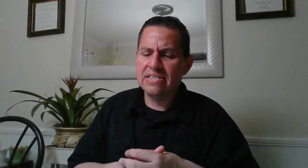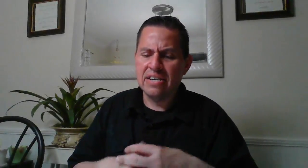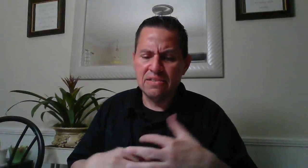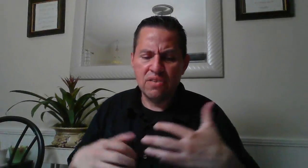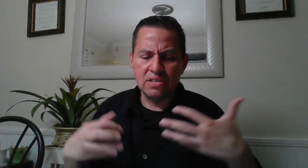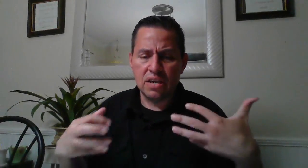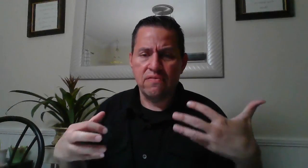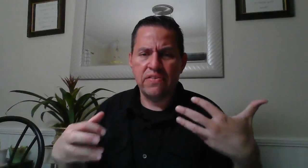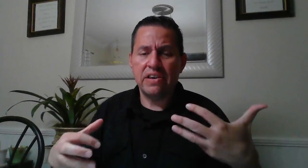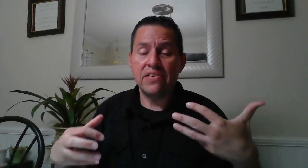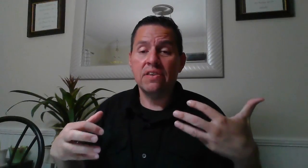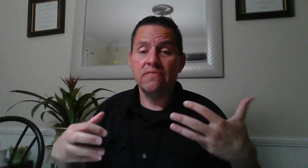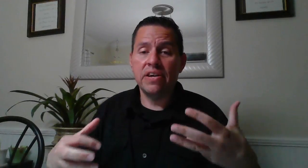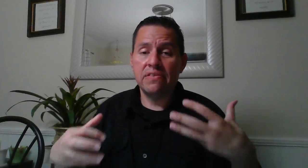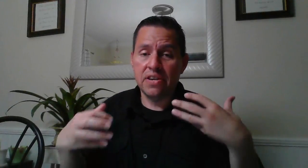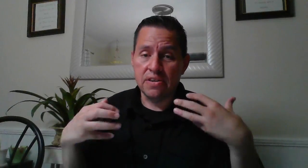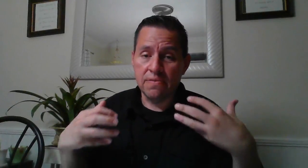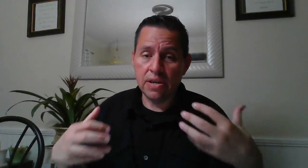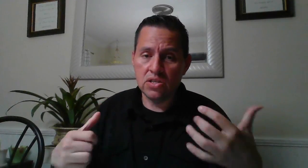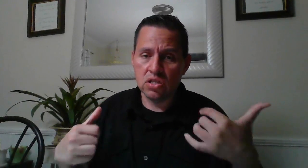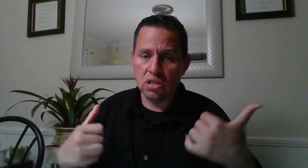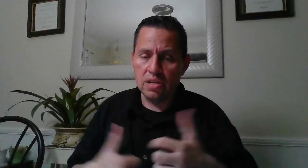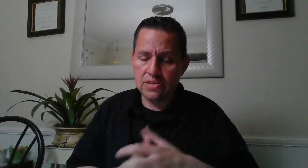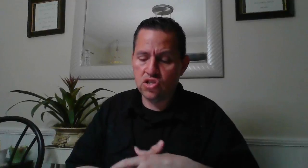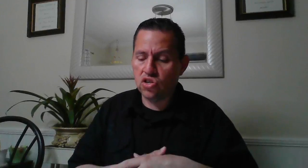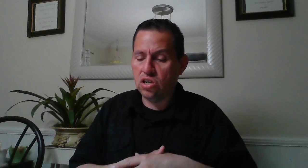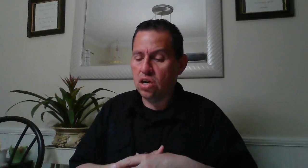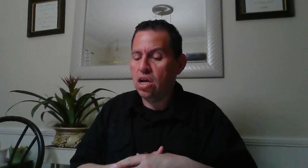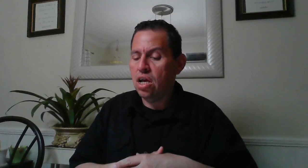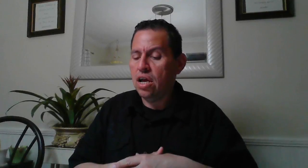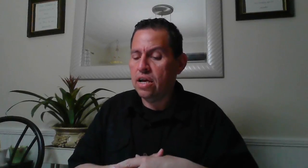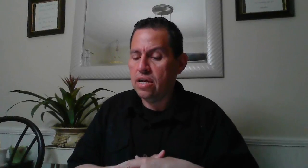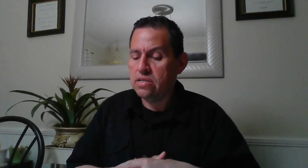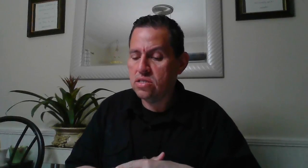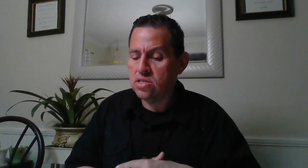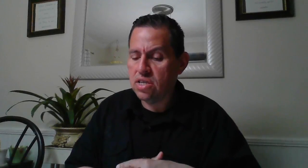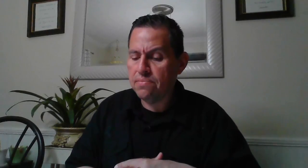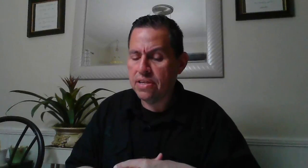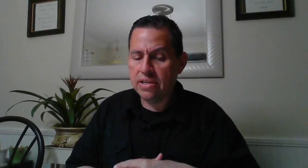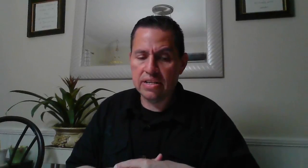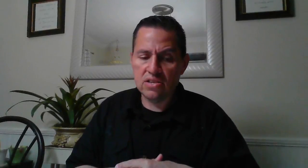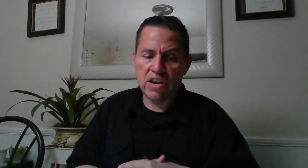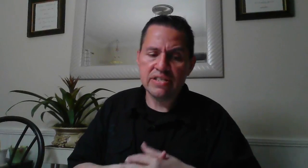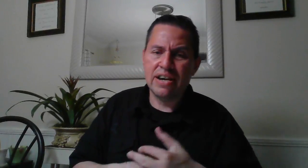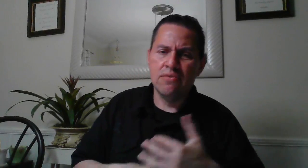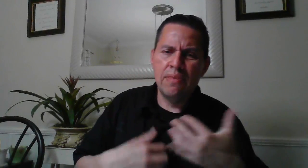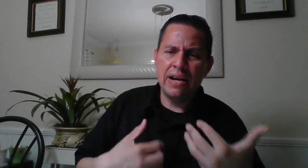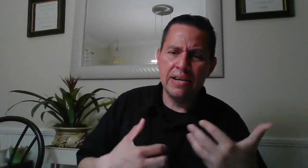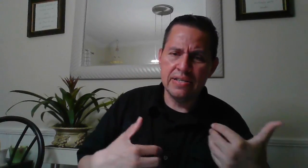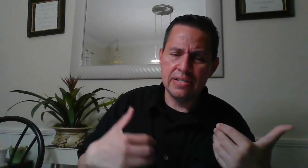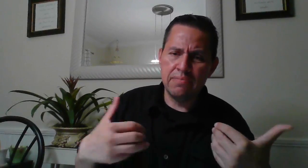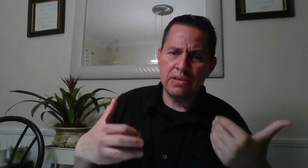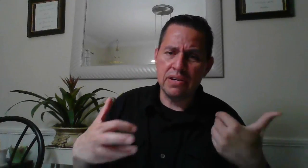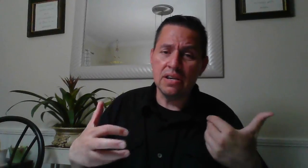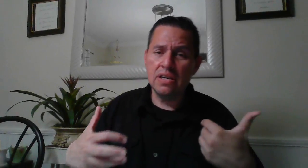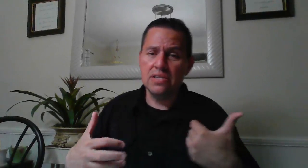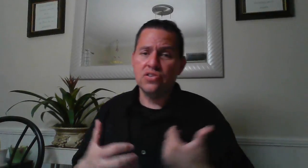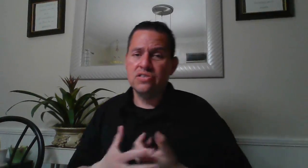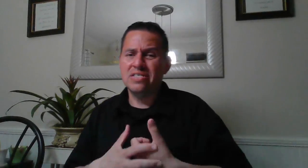a very very rich culture and something that attracts our minds about their culture is